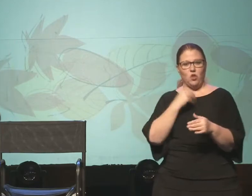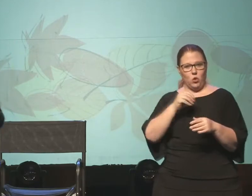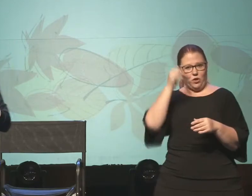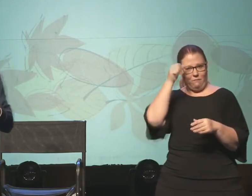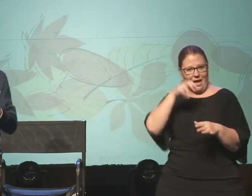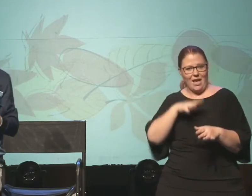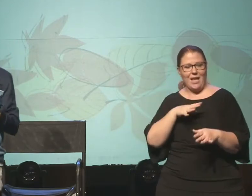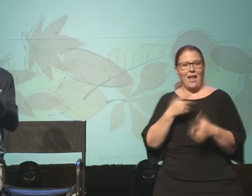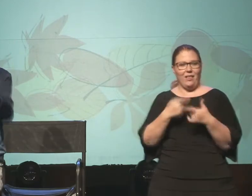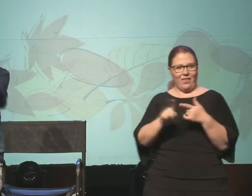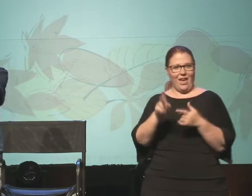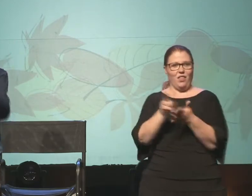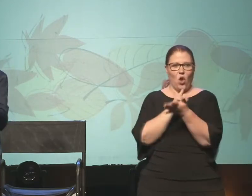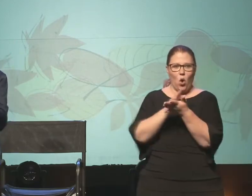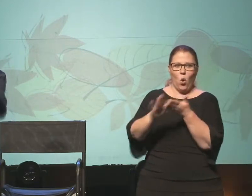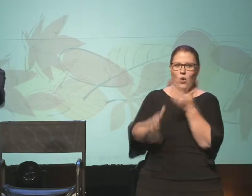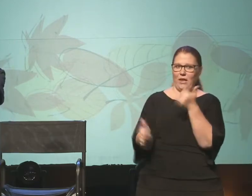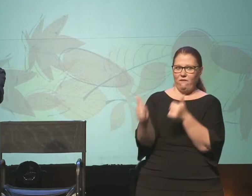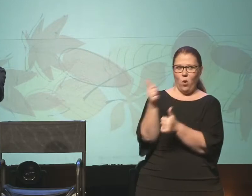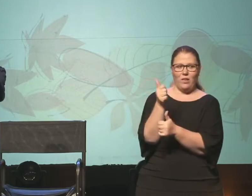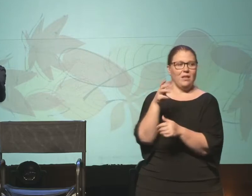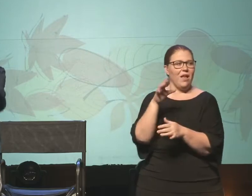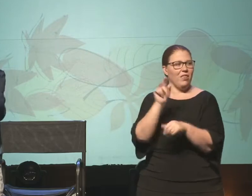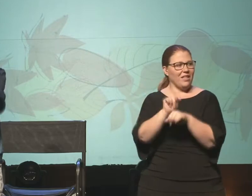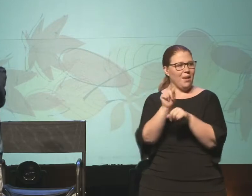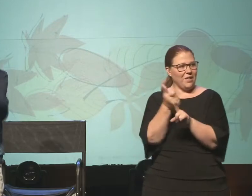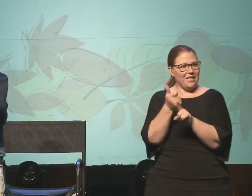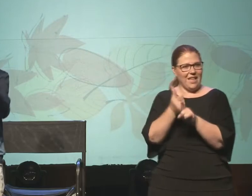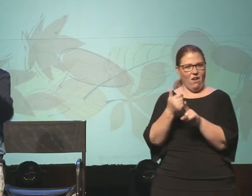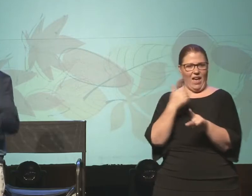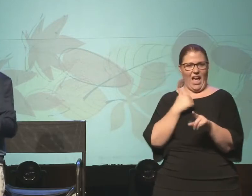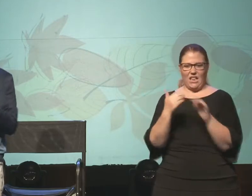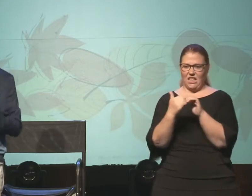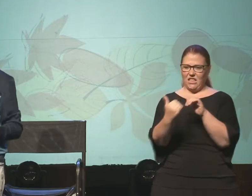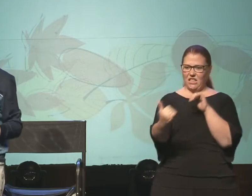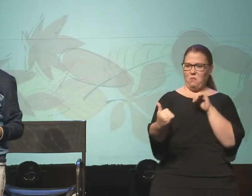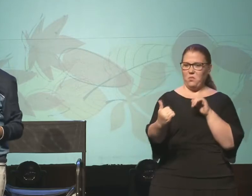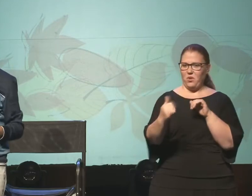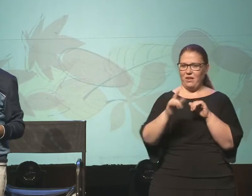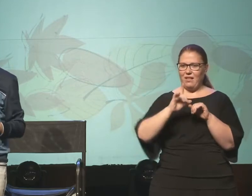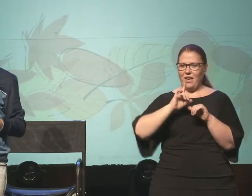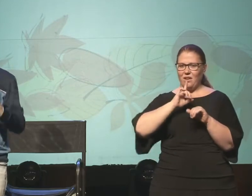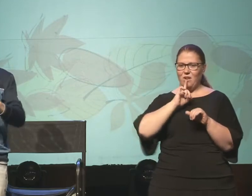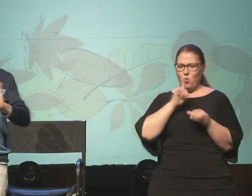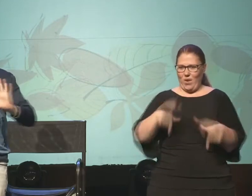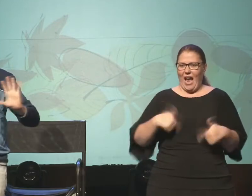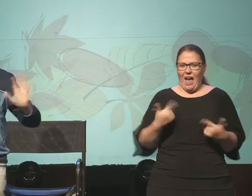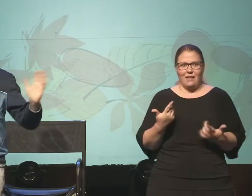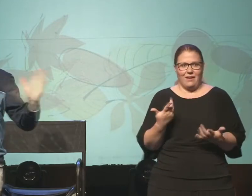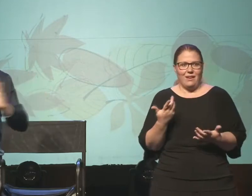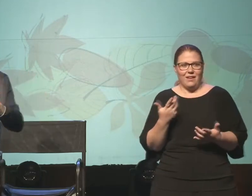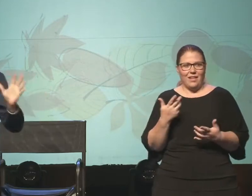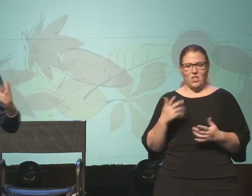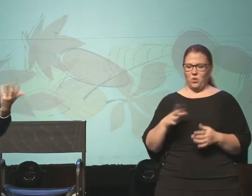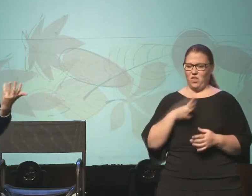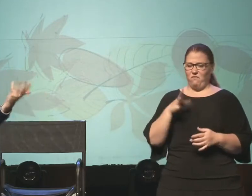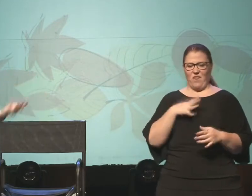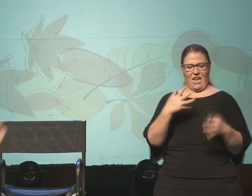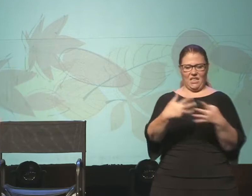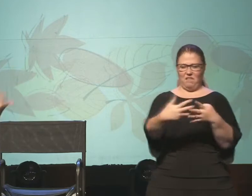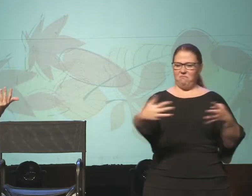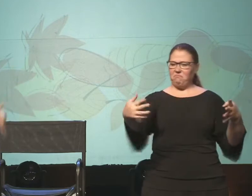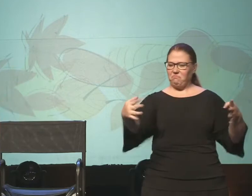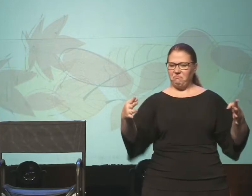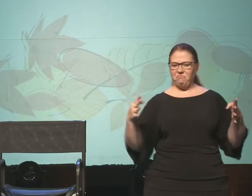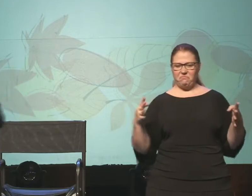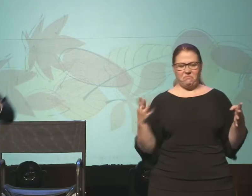Holy of Holies. So the very temple itself had this exclusionary reality to it. And so there was this ornate kind of fence, it wasn't a